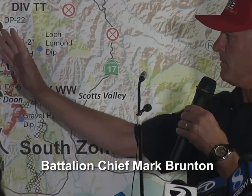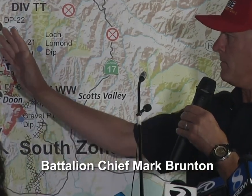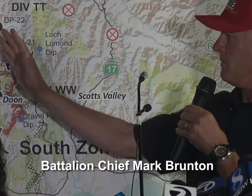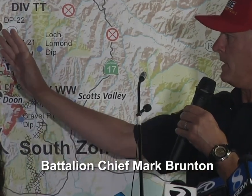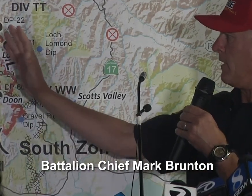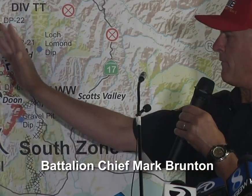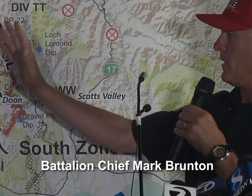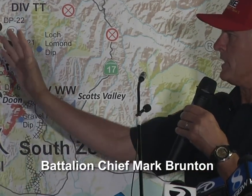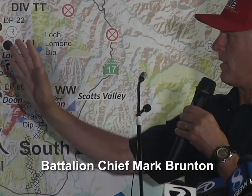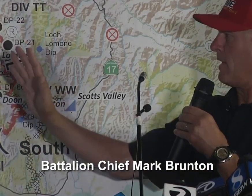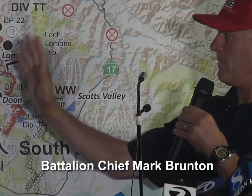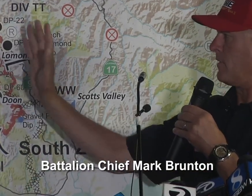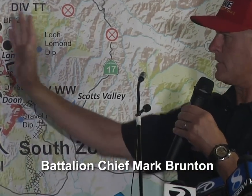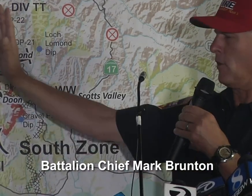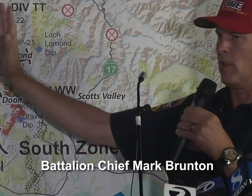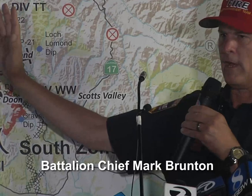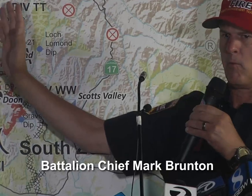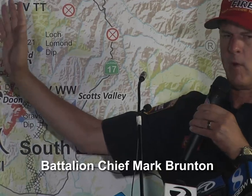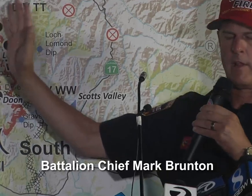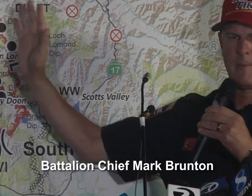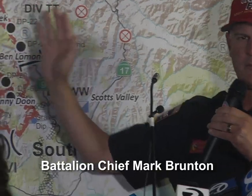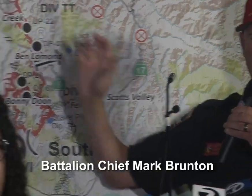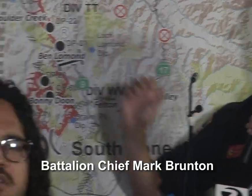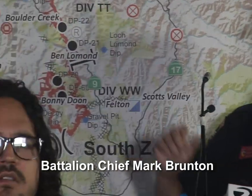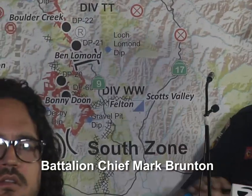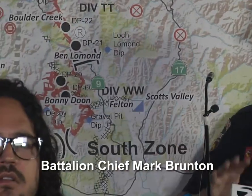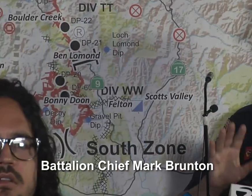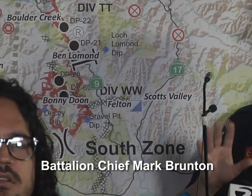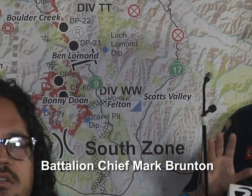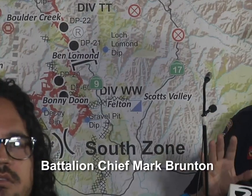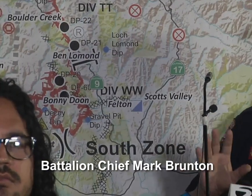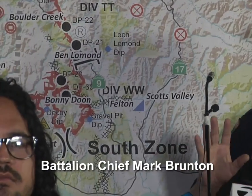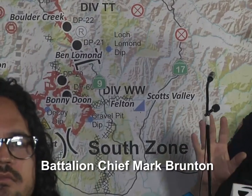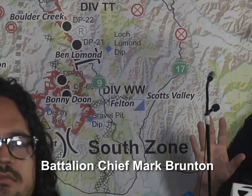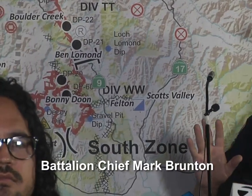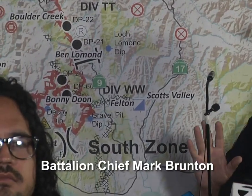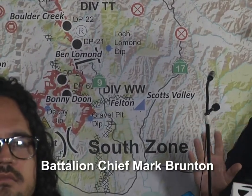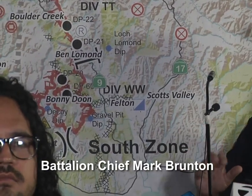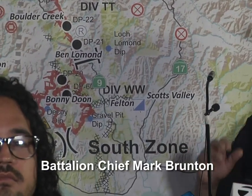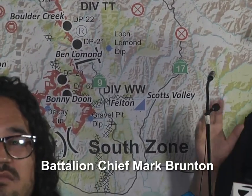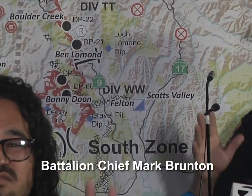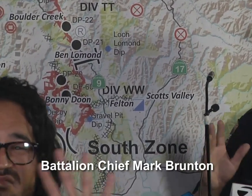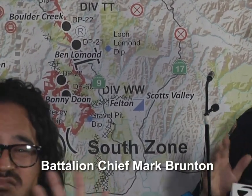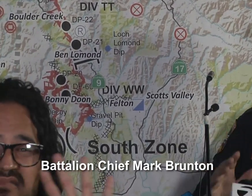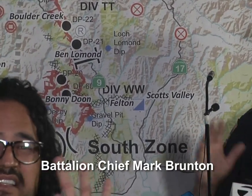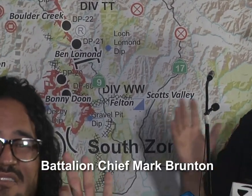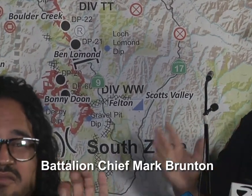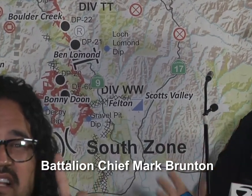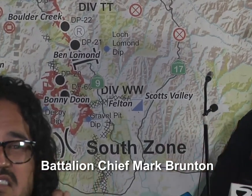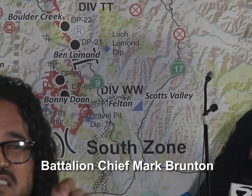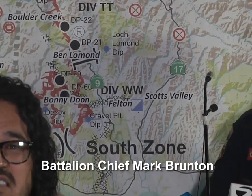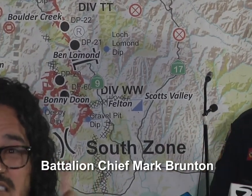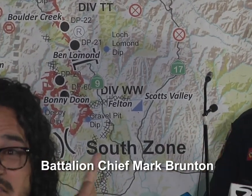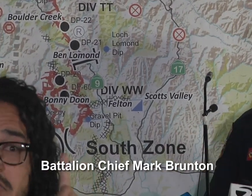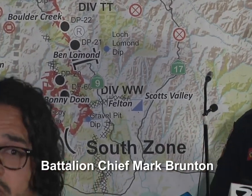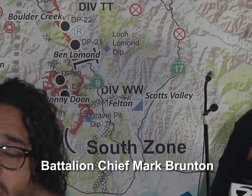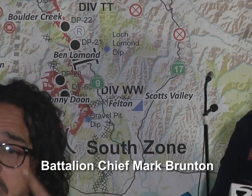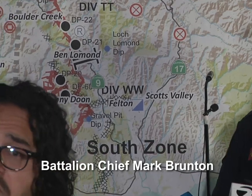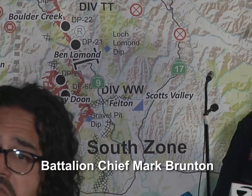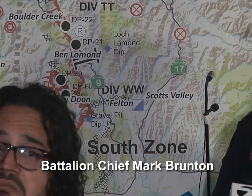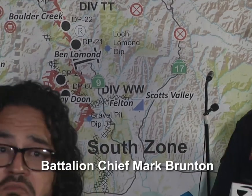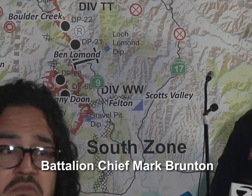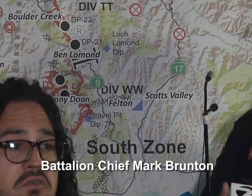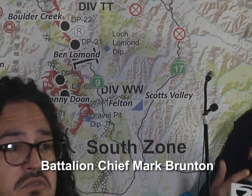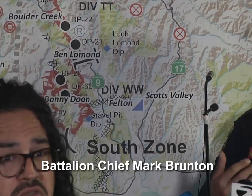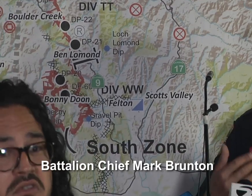in the Felton area, fire still well up on the ridge. Felton is still looking pretty good. Again, we proceed with caution